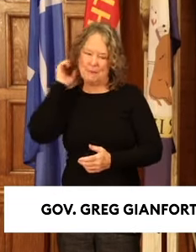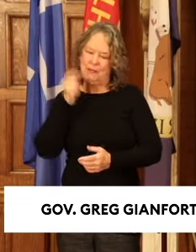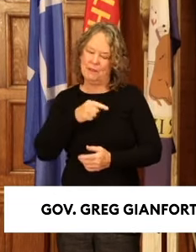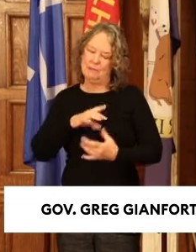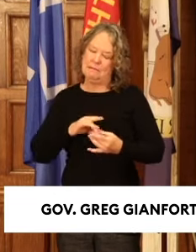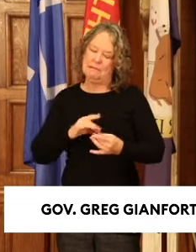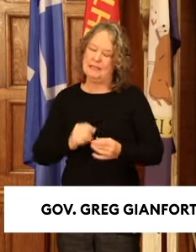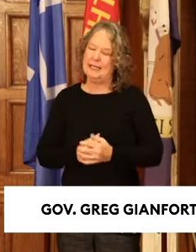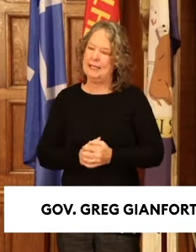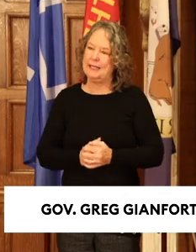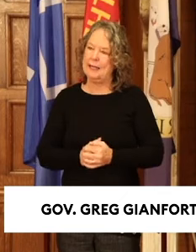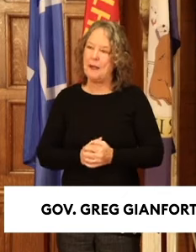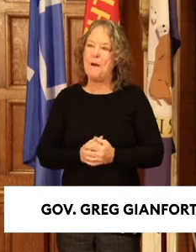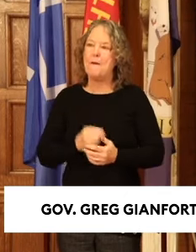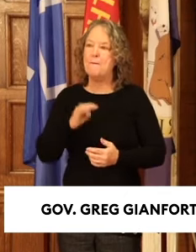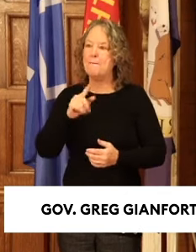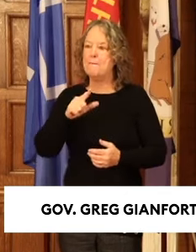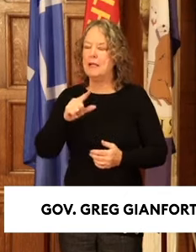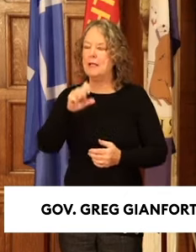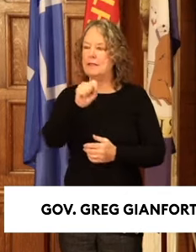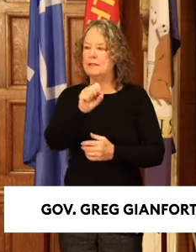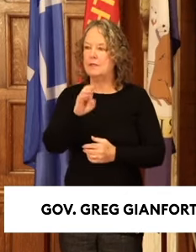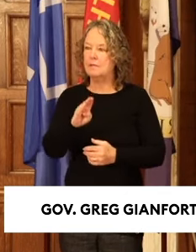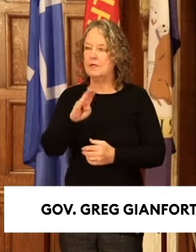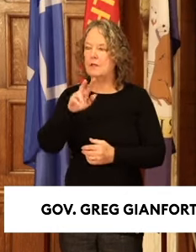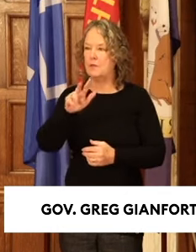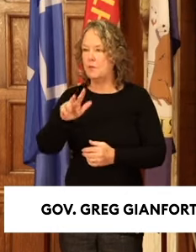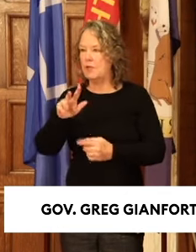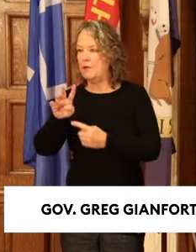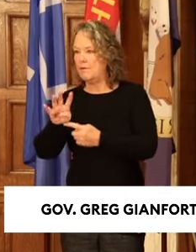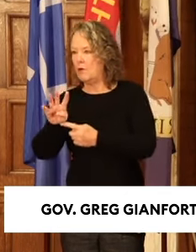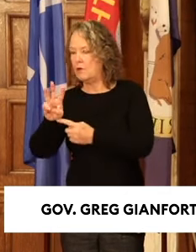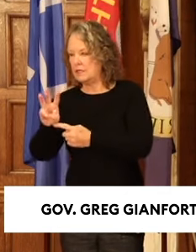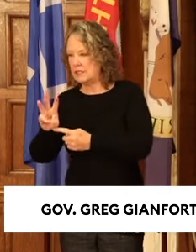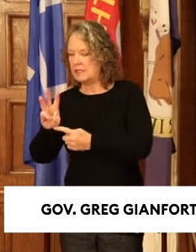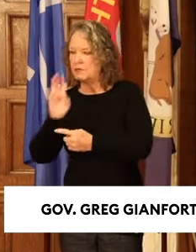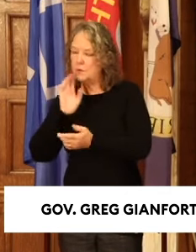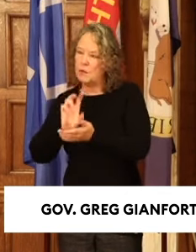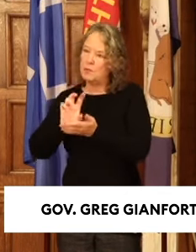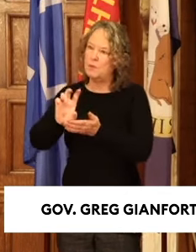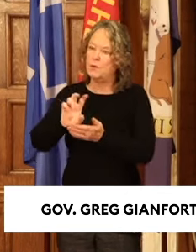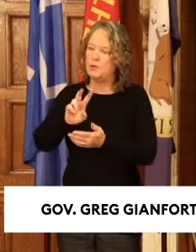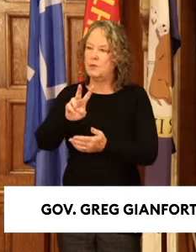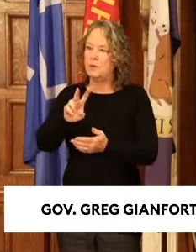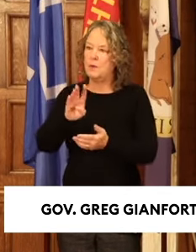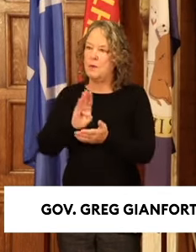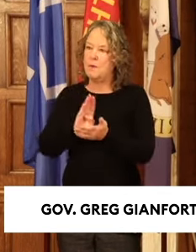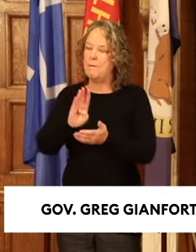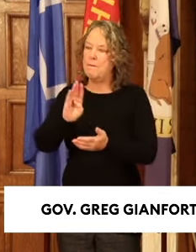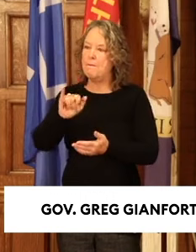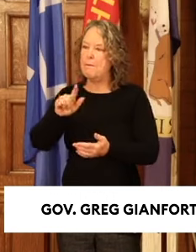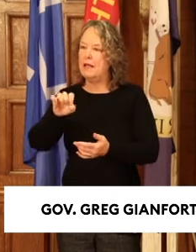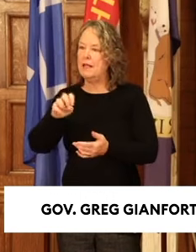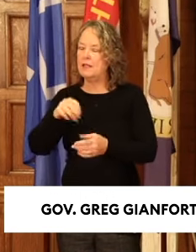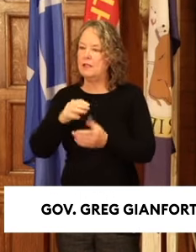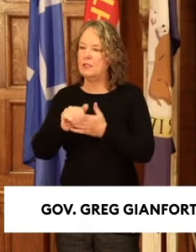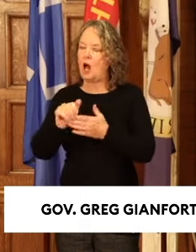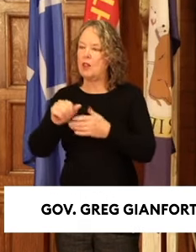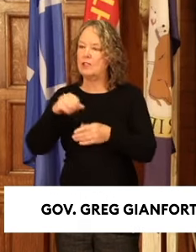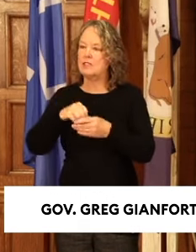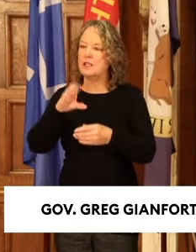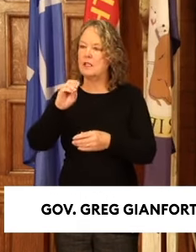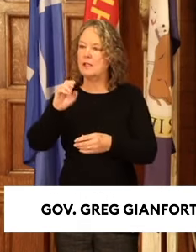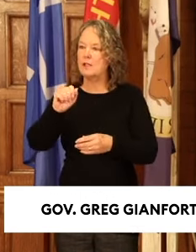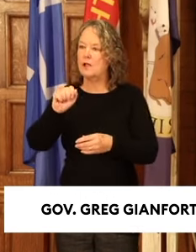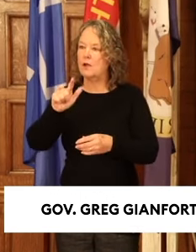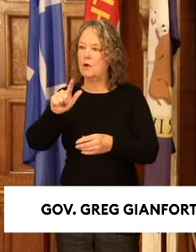there's this bill that's about 346, and we put $2 billion into the coal trust. And I've heard that the